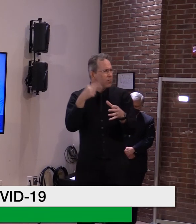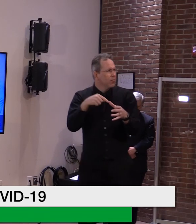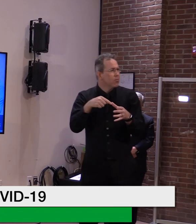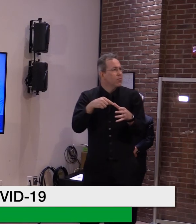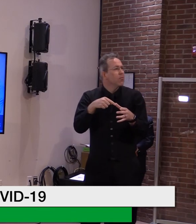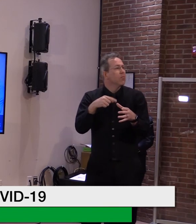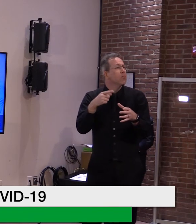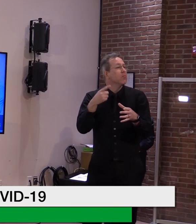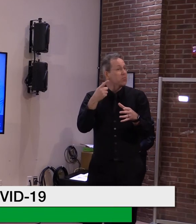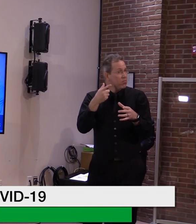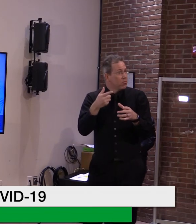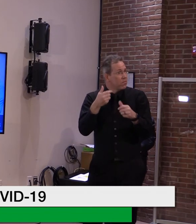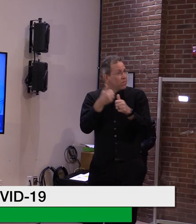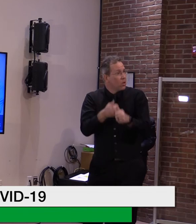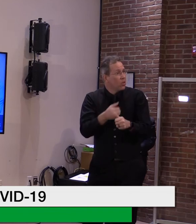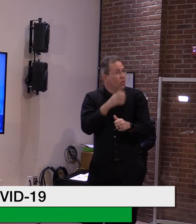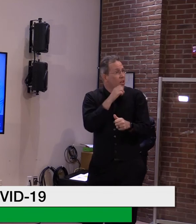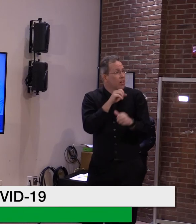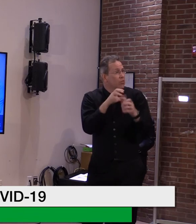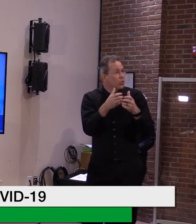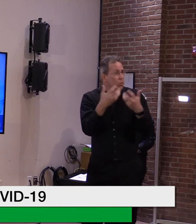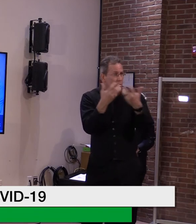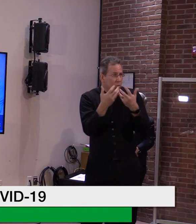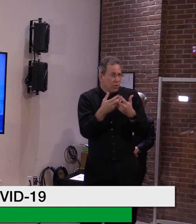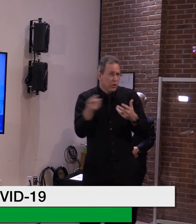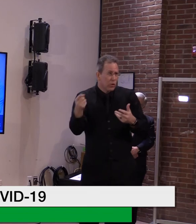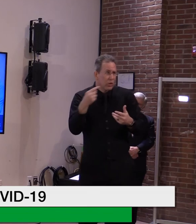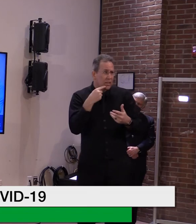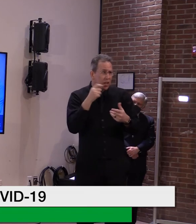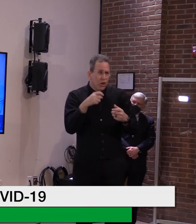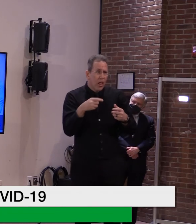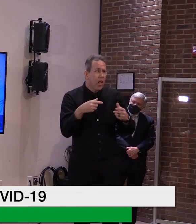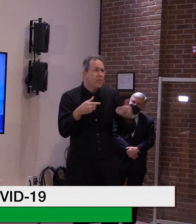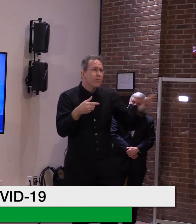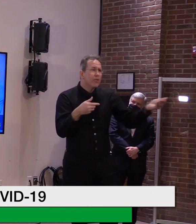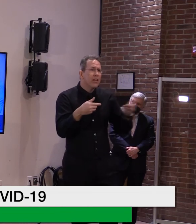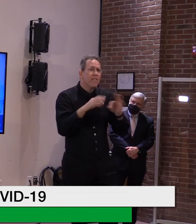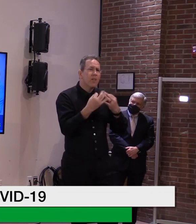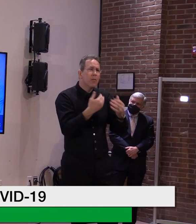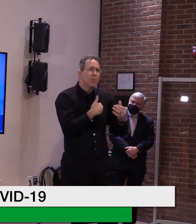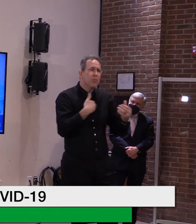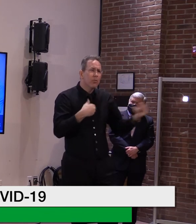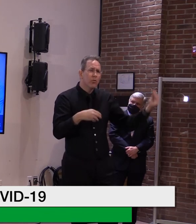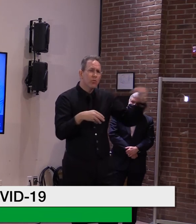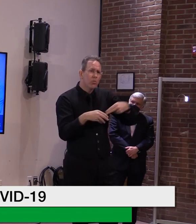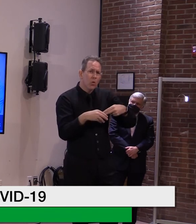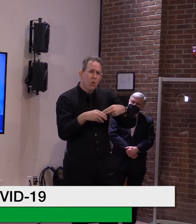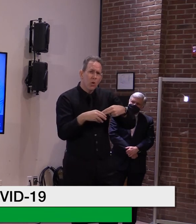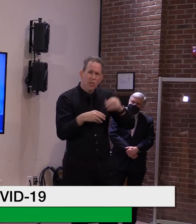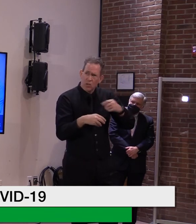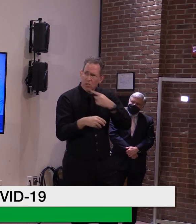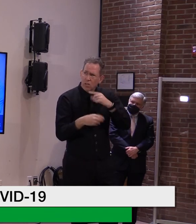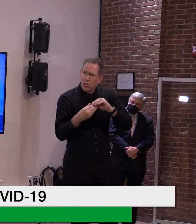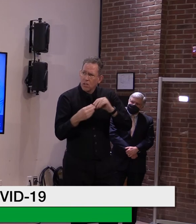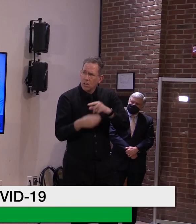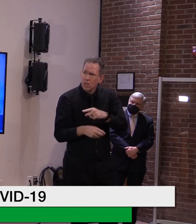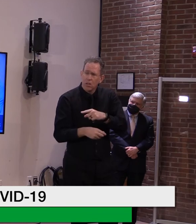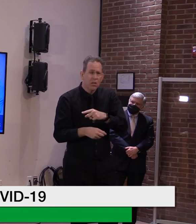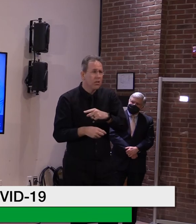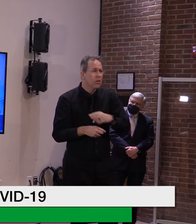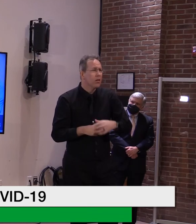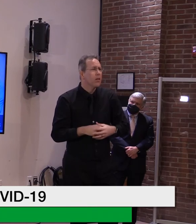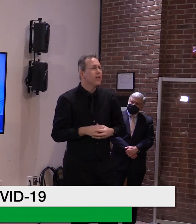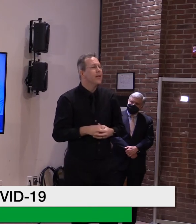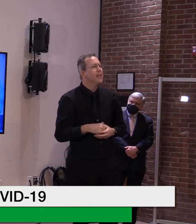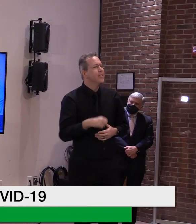also bring household members who are outside of that vaccine group to get vaccinated. Is that the idea? That is exactly the idea. That that's